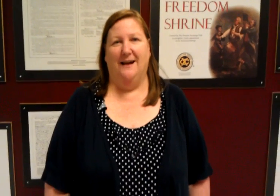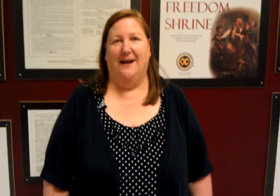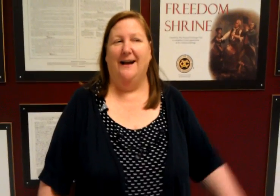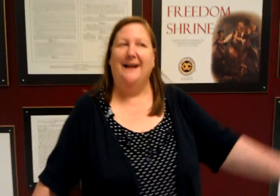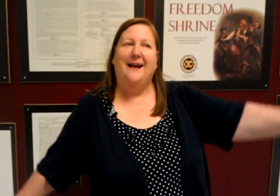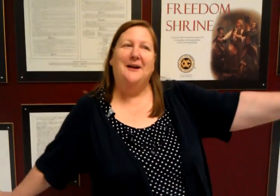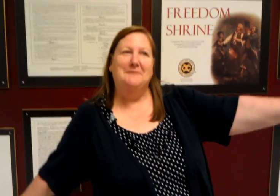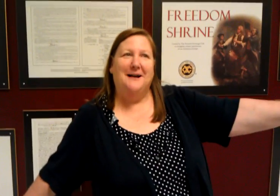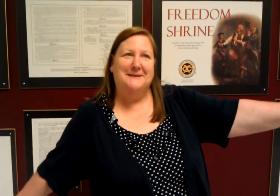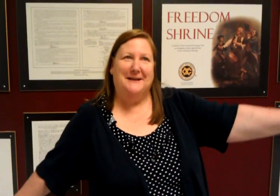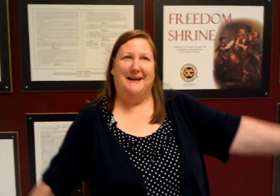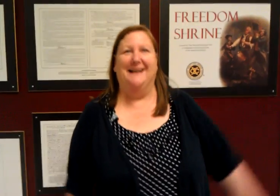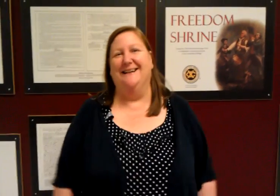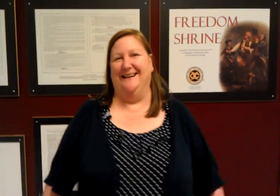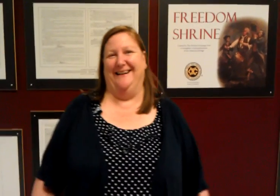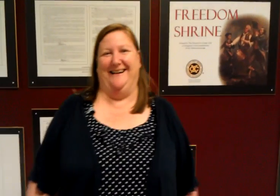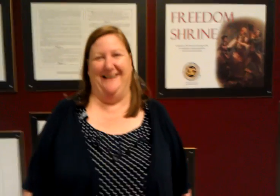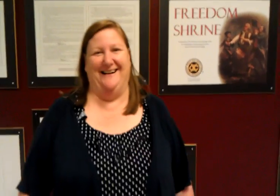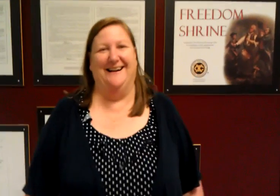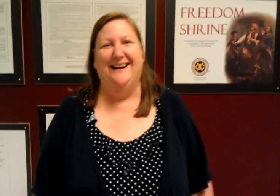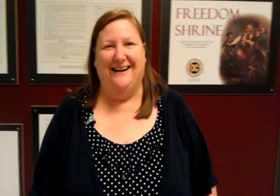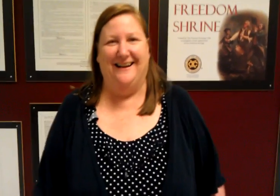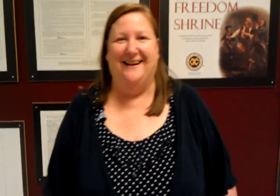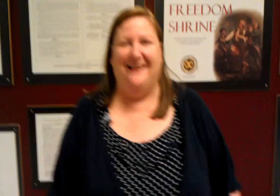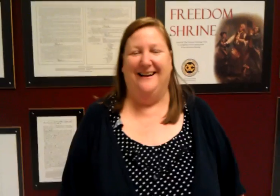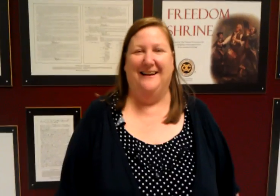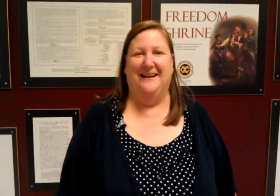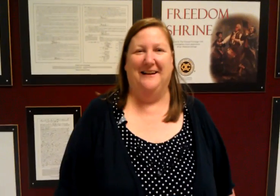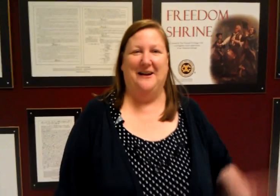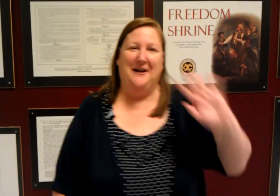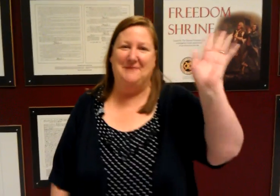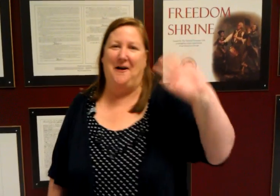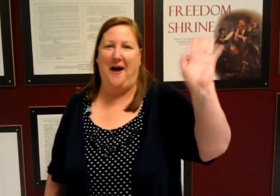Peggy I hope not to be all right see y'all later all right bye